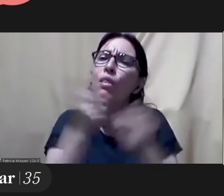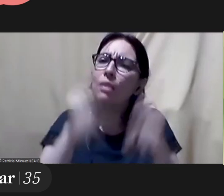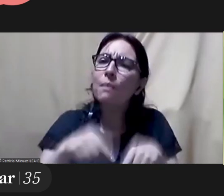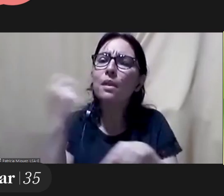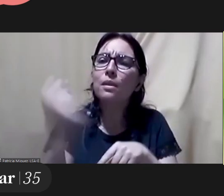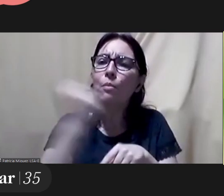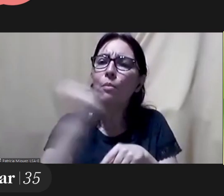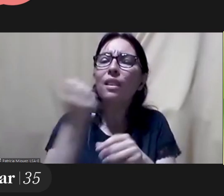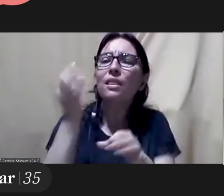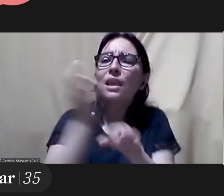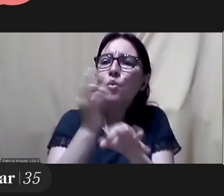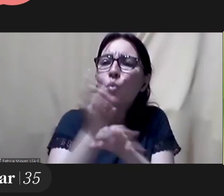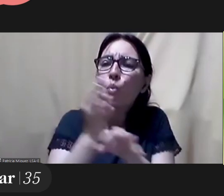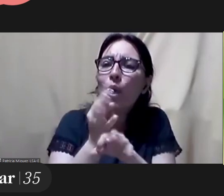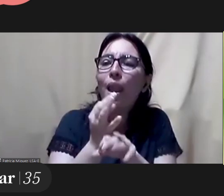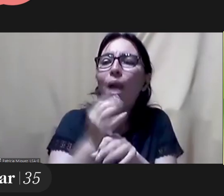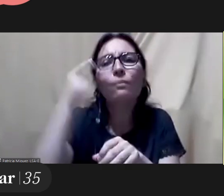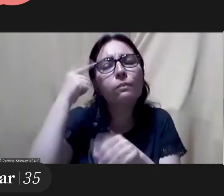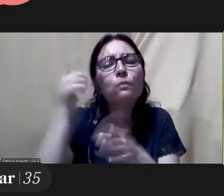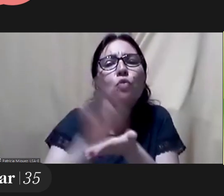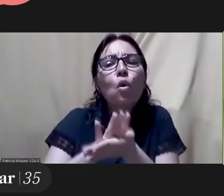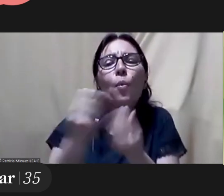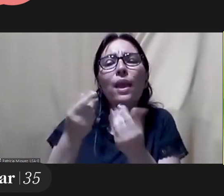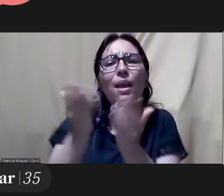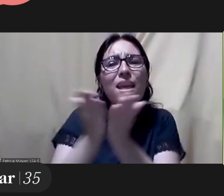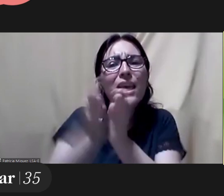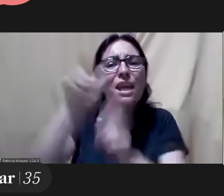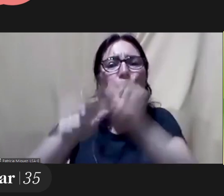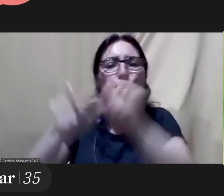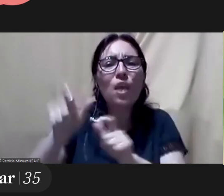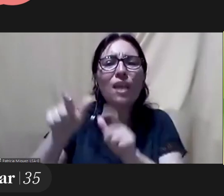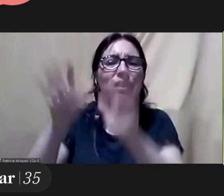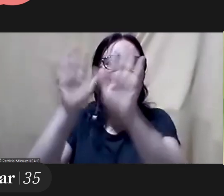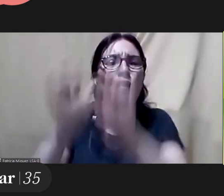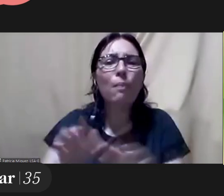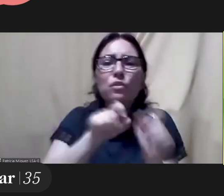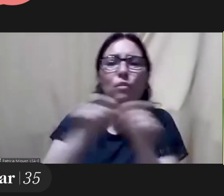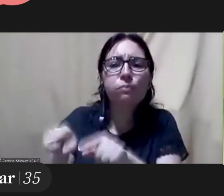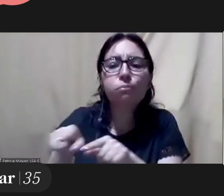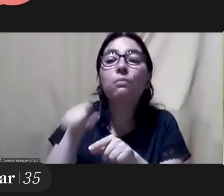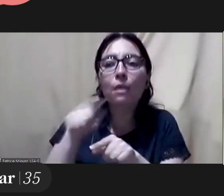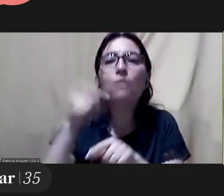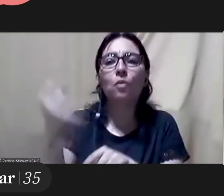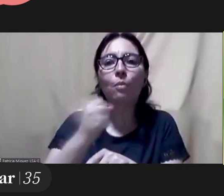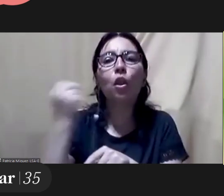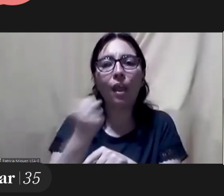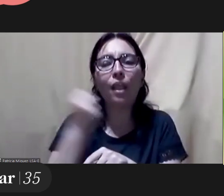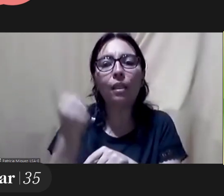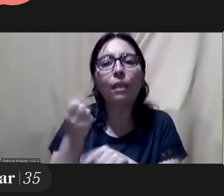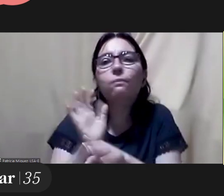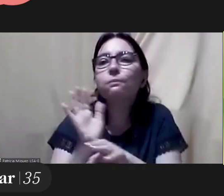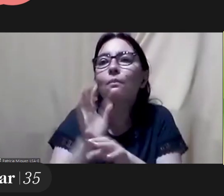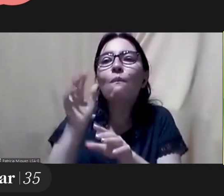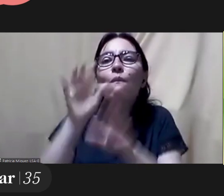work on the training of students. We should be